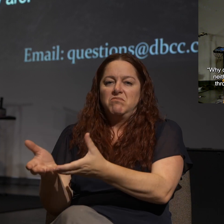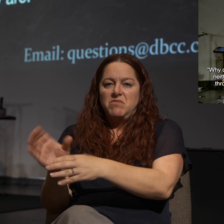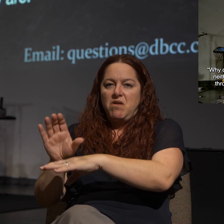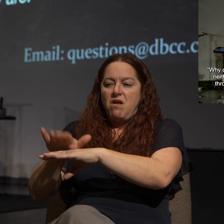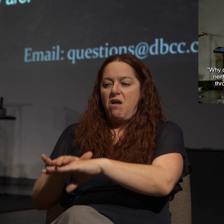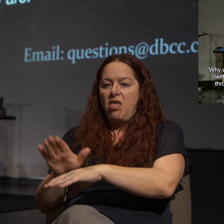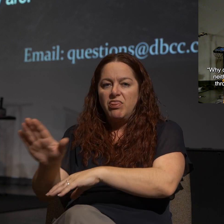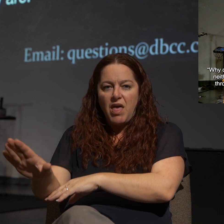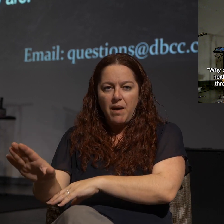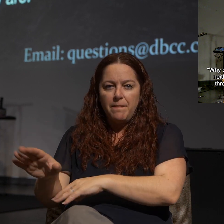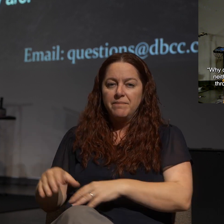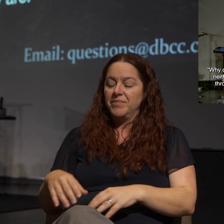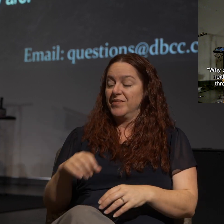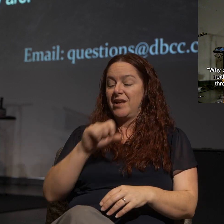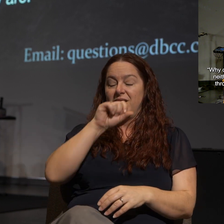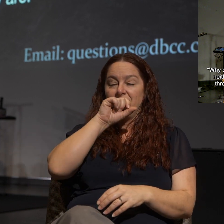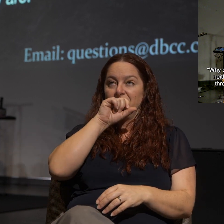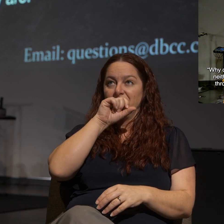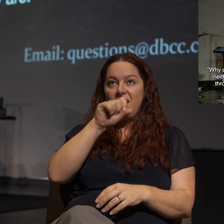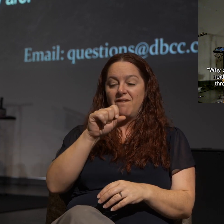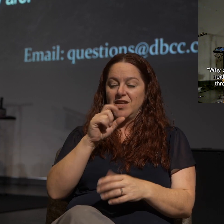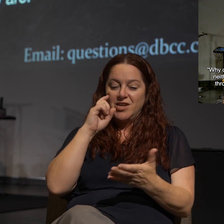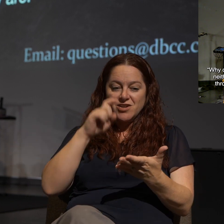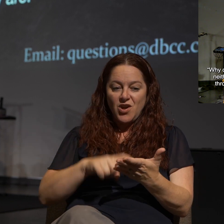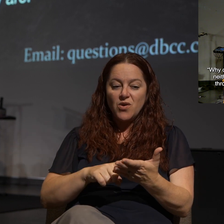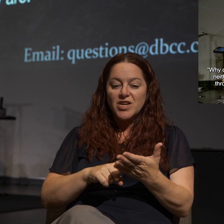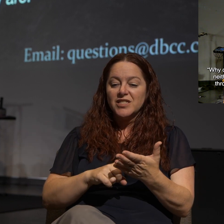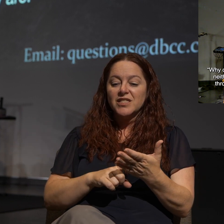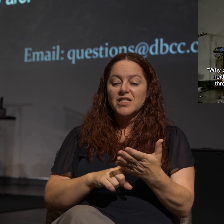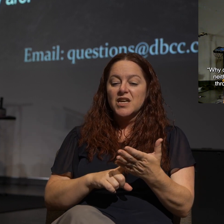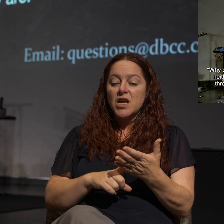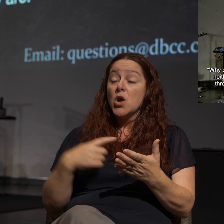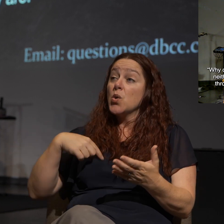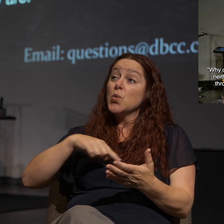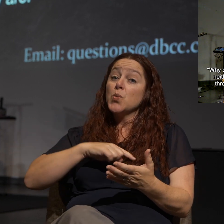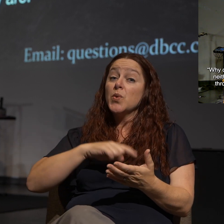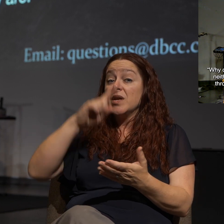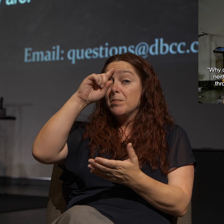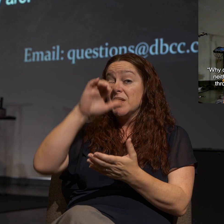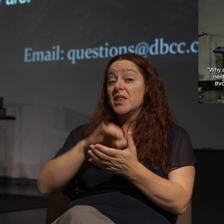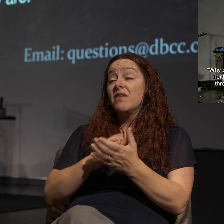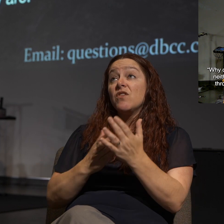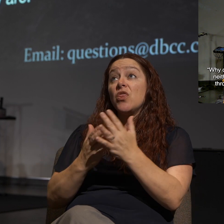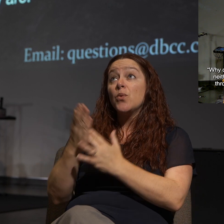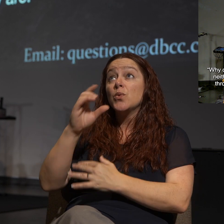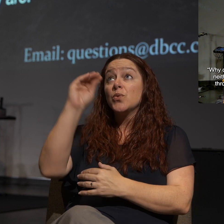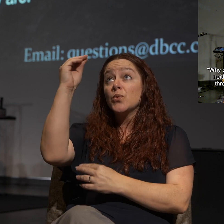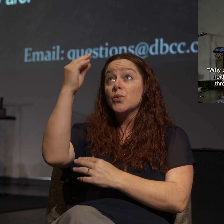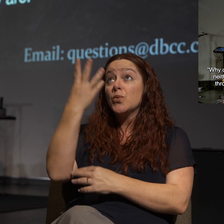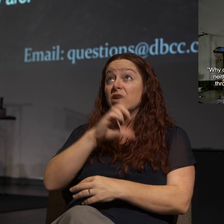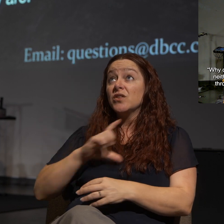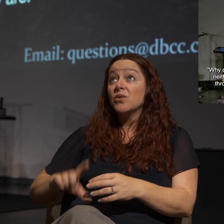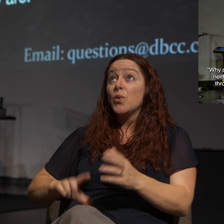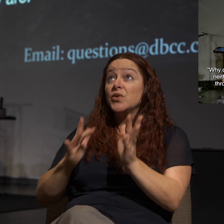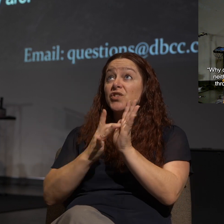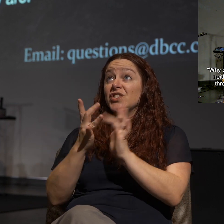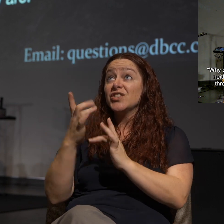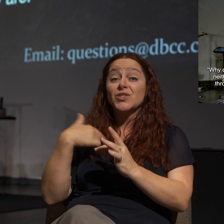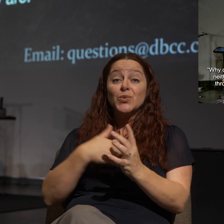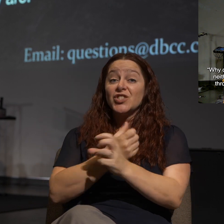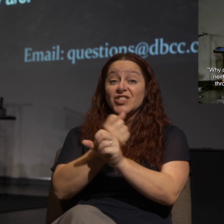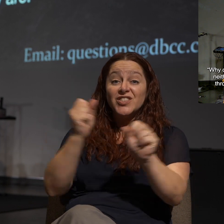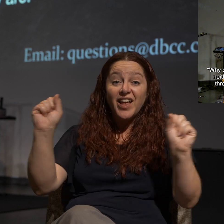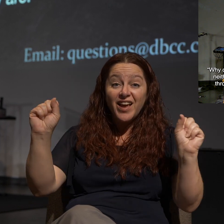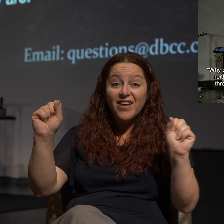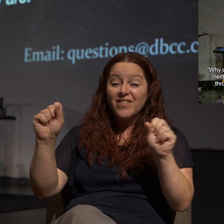realized this, love this statement from Peter, we believe it is through the grace of our Lord Jesus that we are saved just